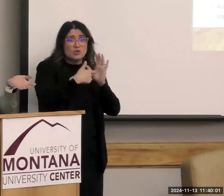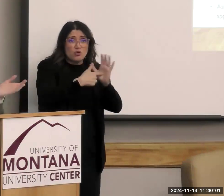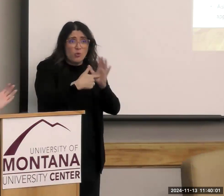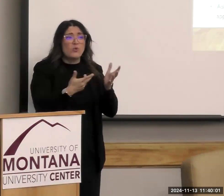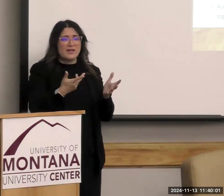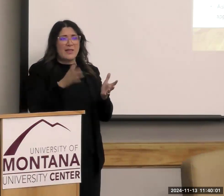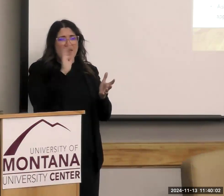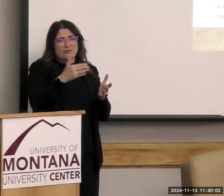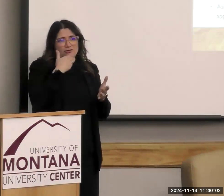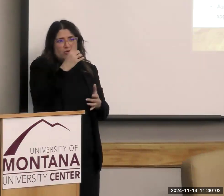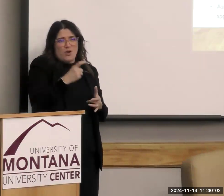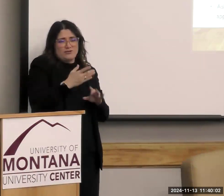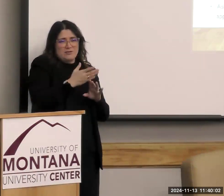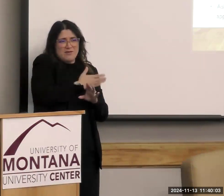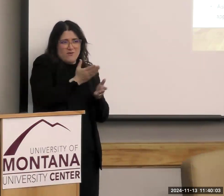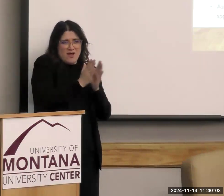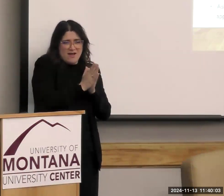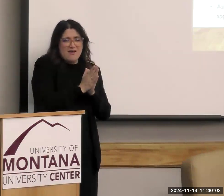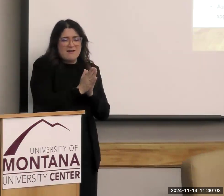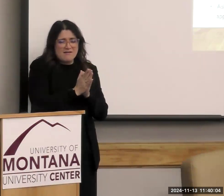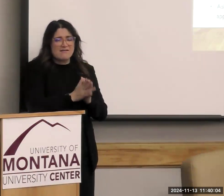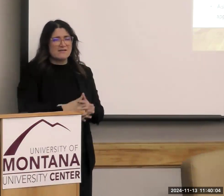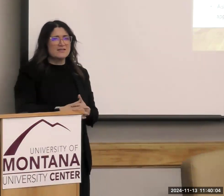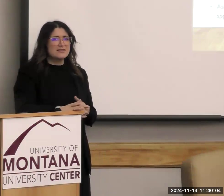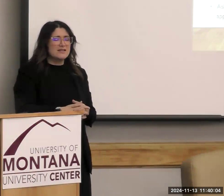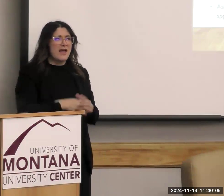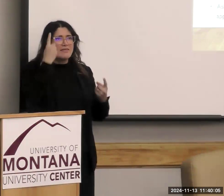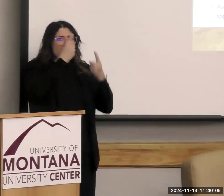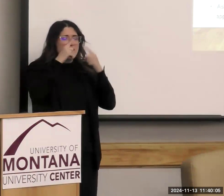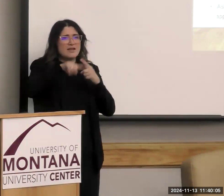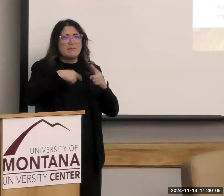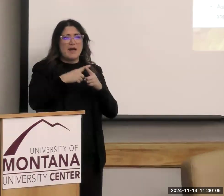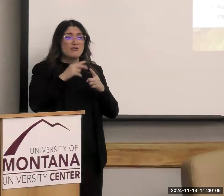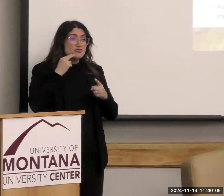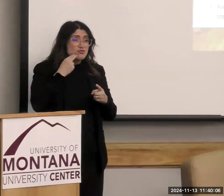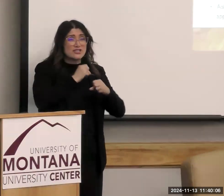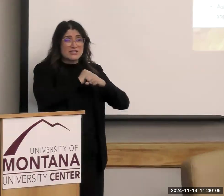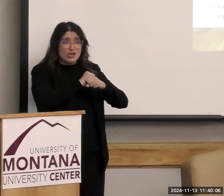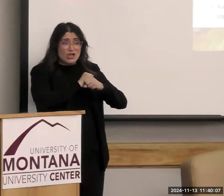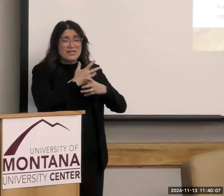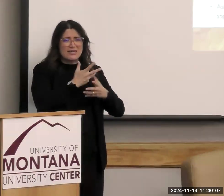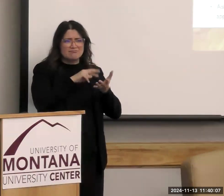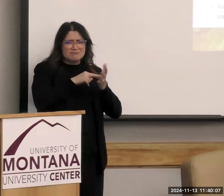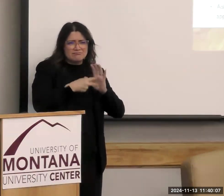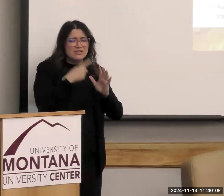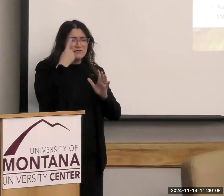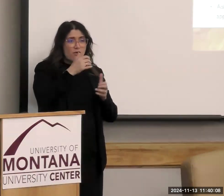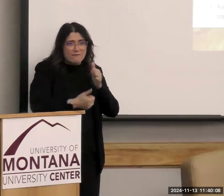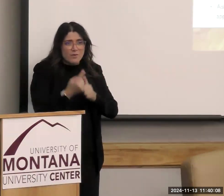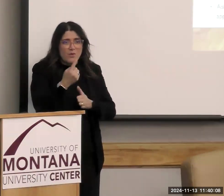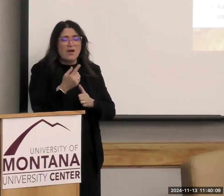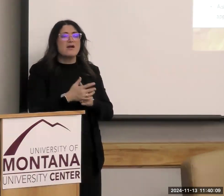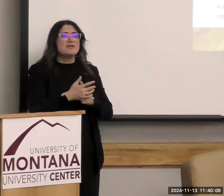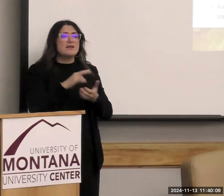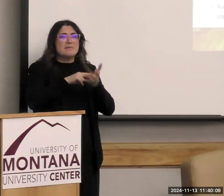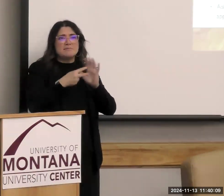question that was asked earlier. And for thinking about the nutrition security, what that means for everyone would be